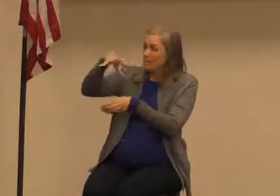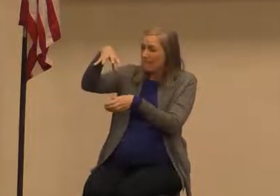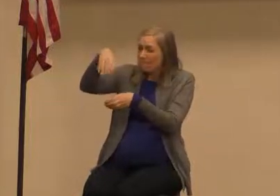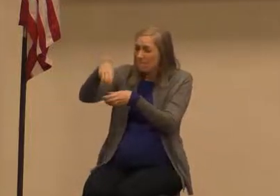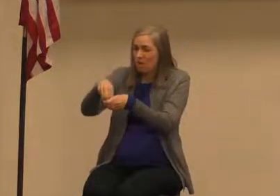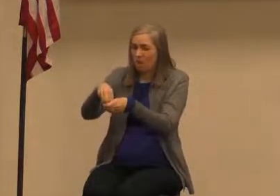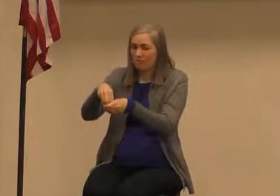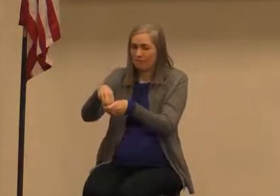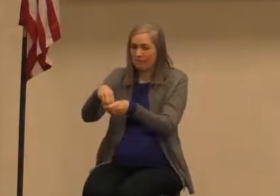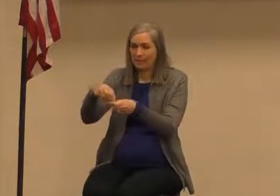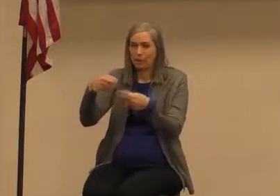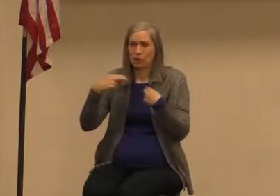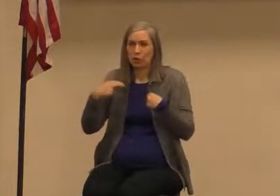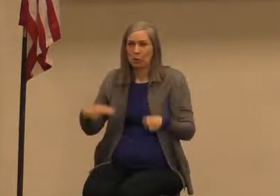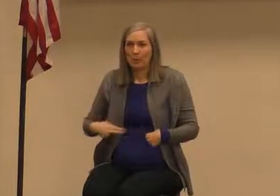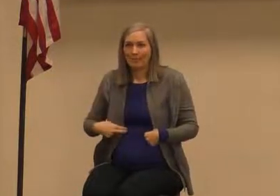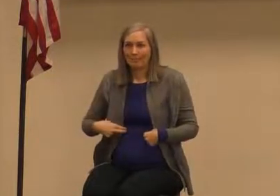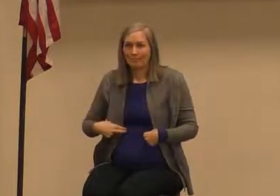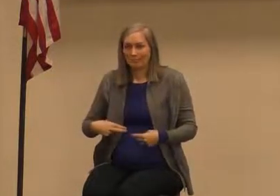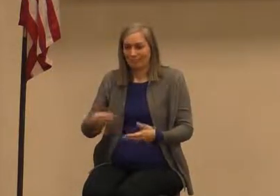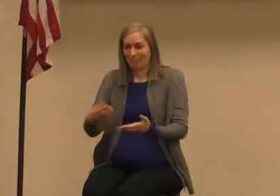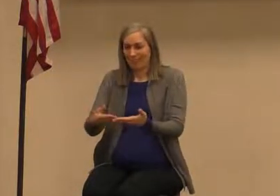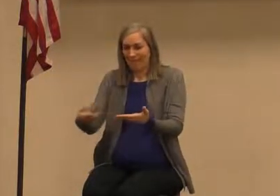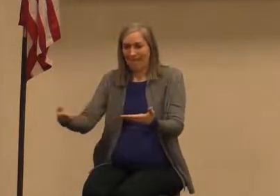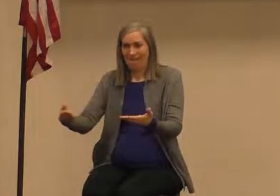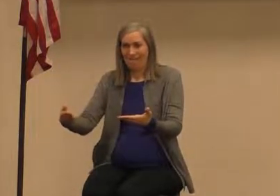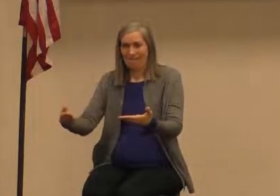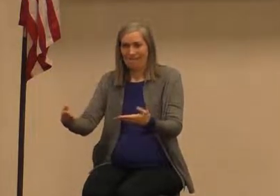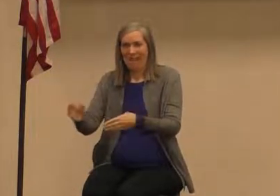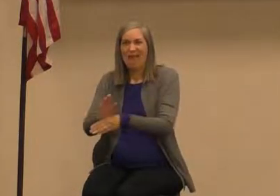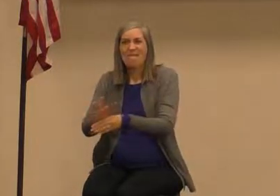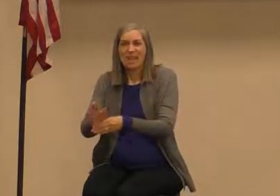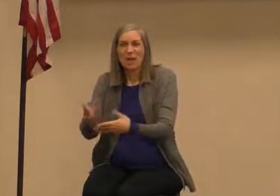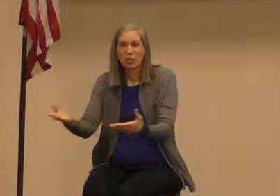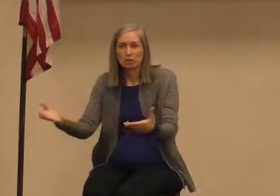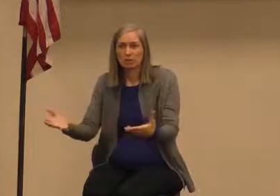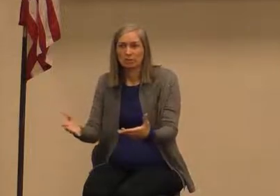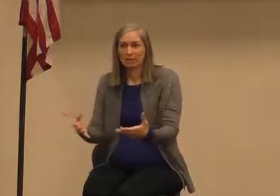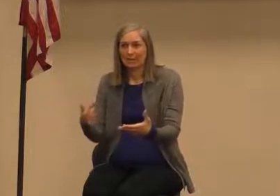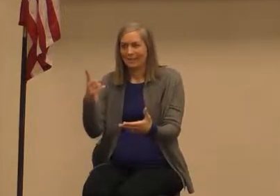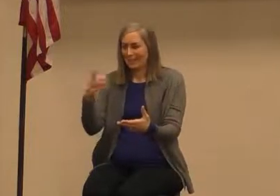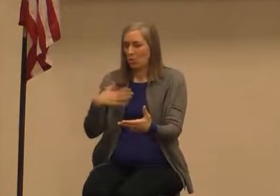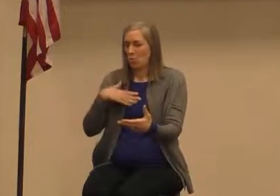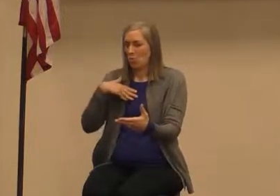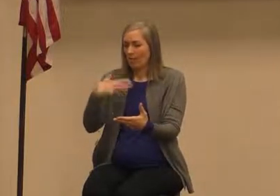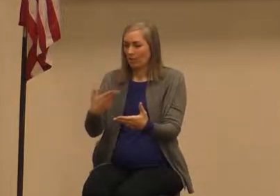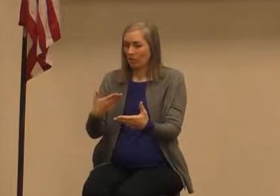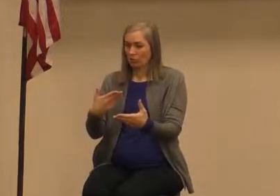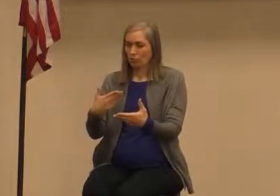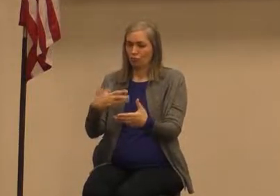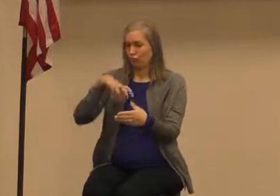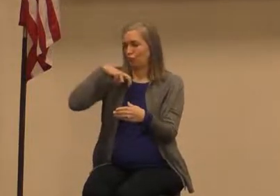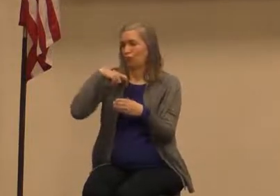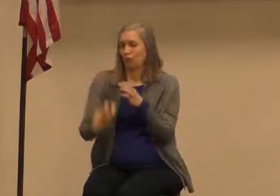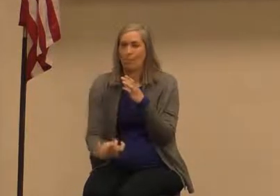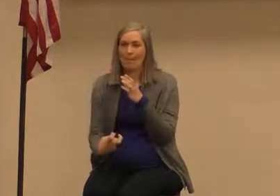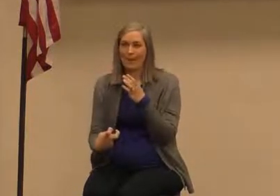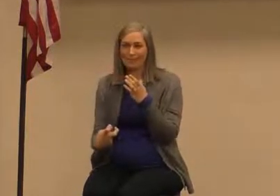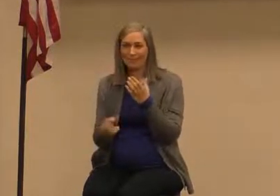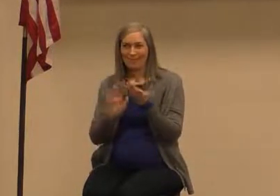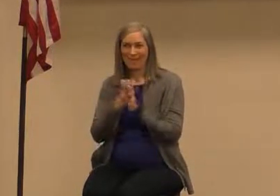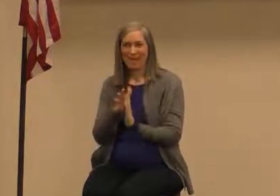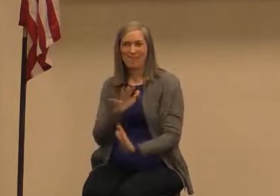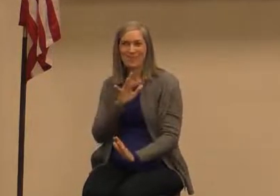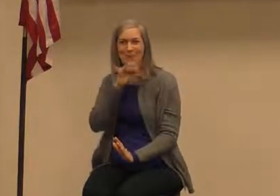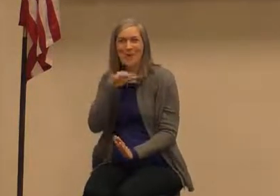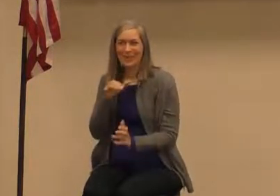his people his chosen people that he's willing to get down in the dirt with them he's willing to be for